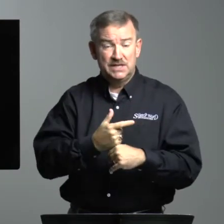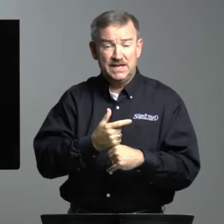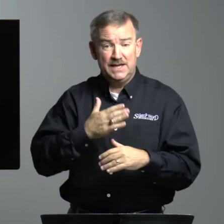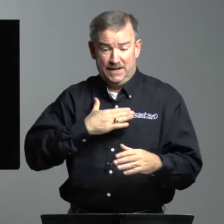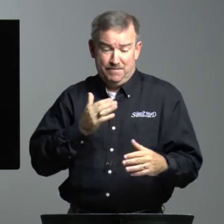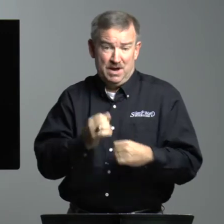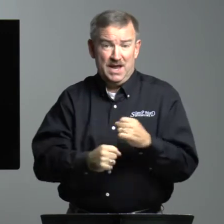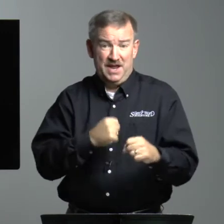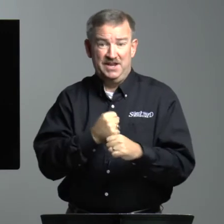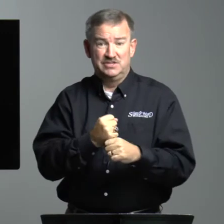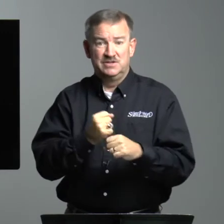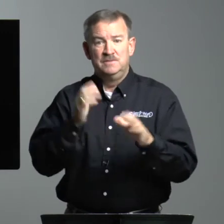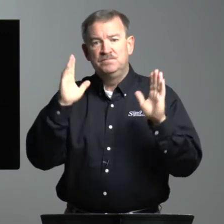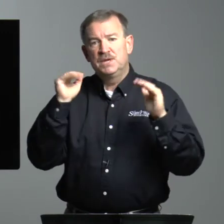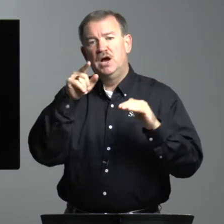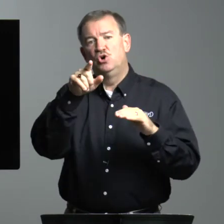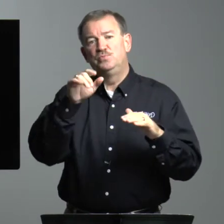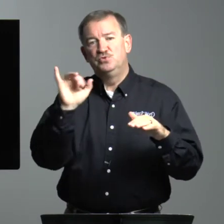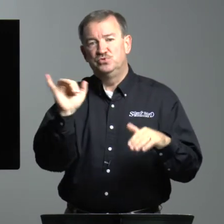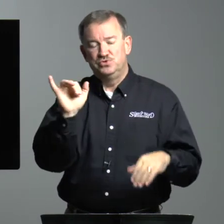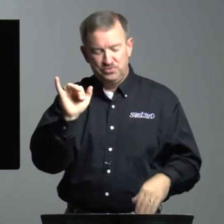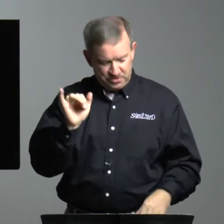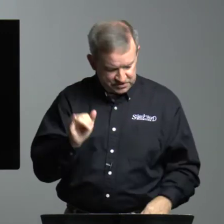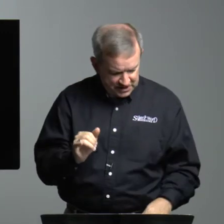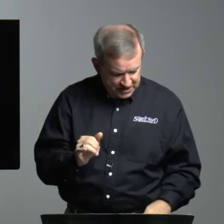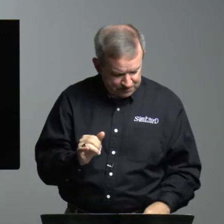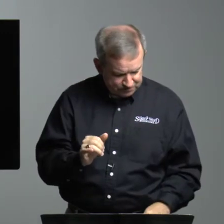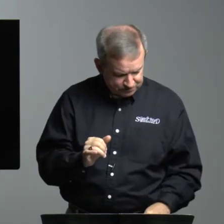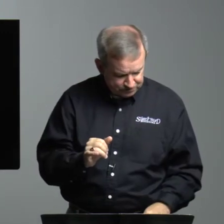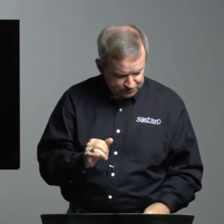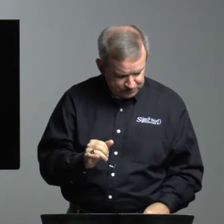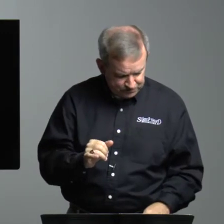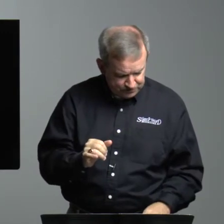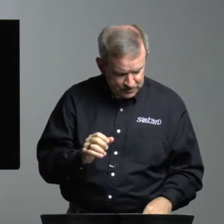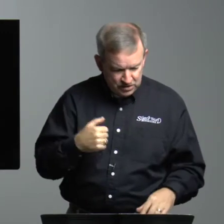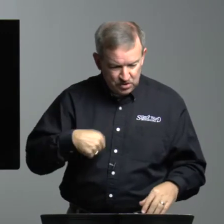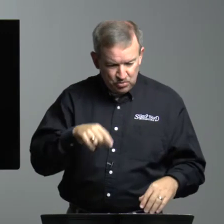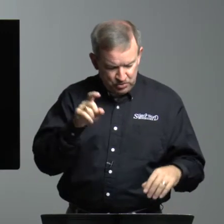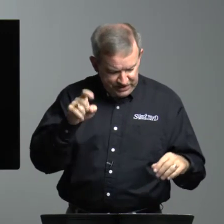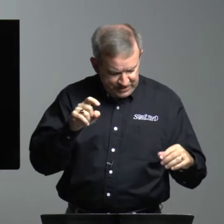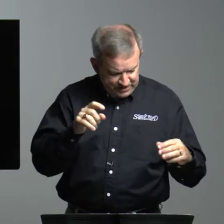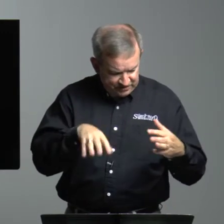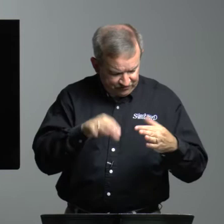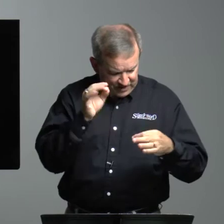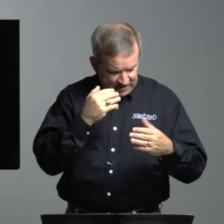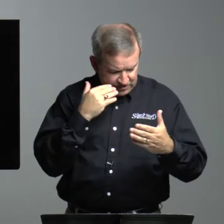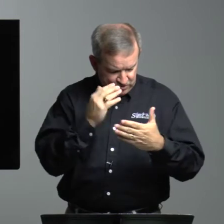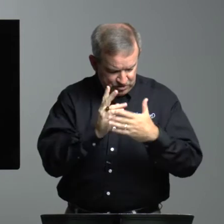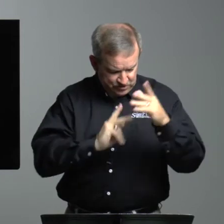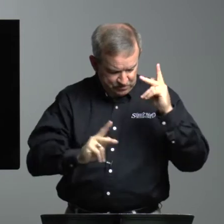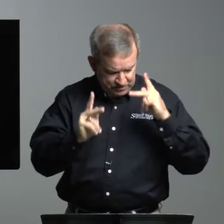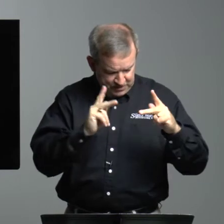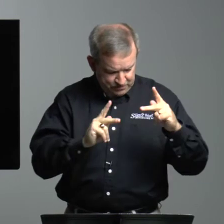today at my age. I hope you will do the same. We need to find good people.